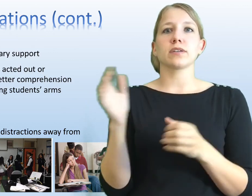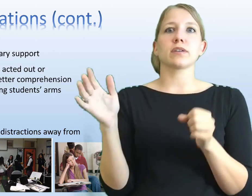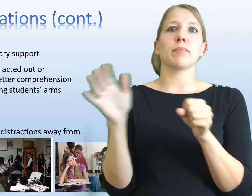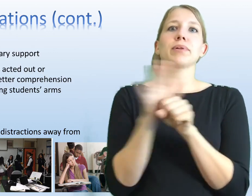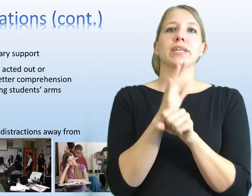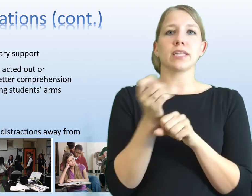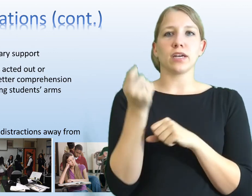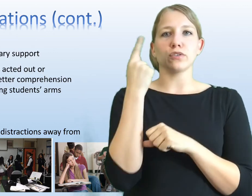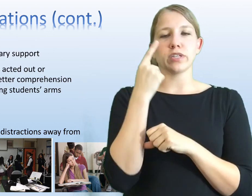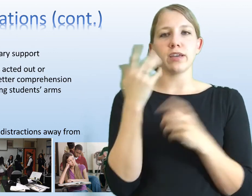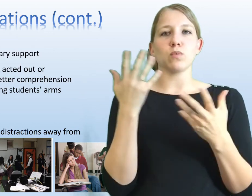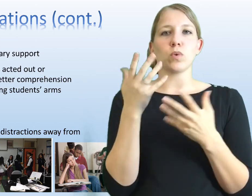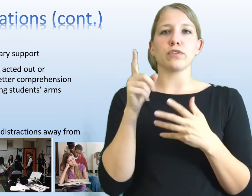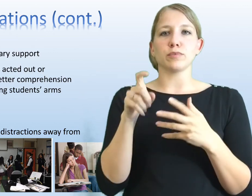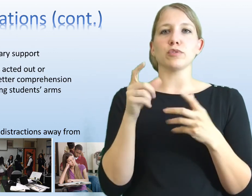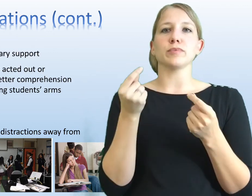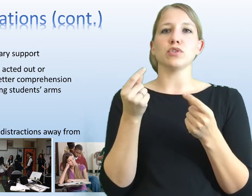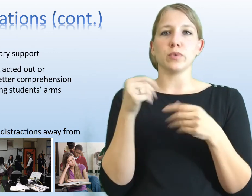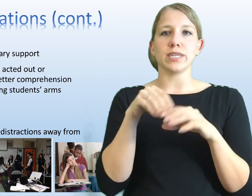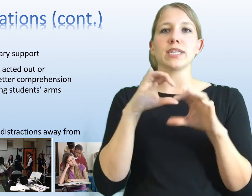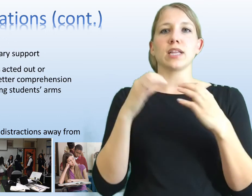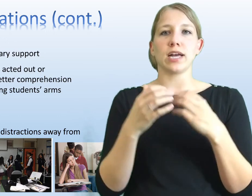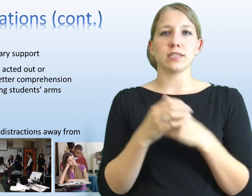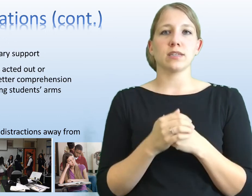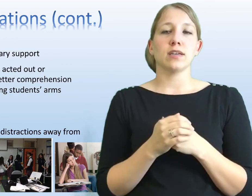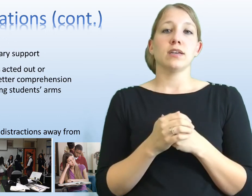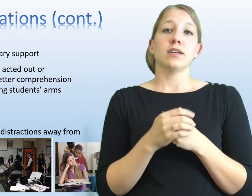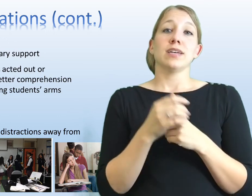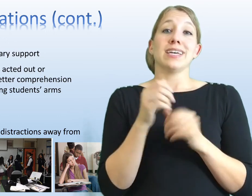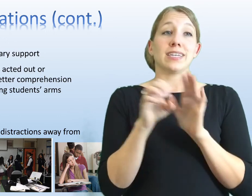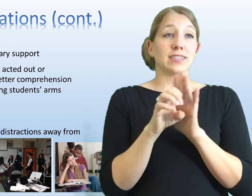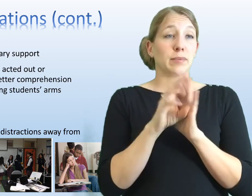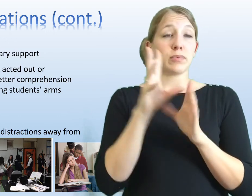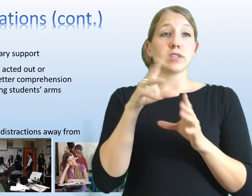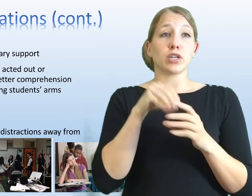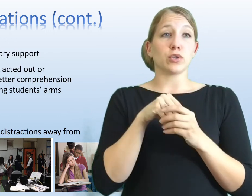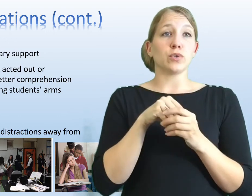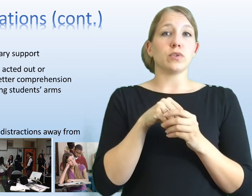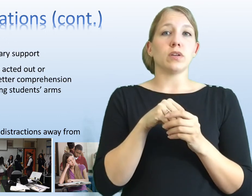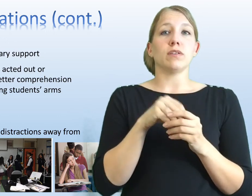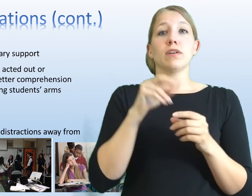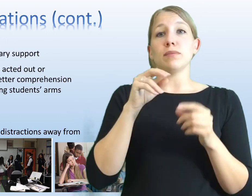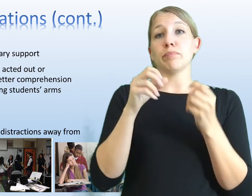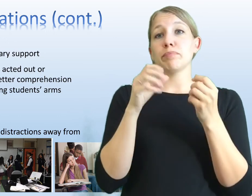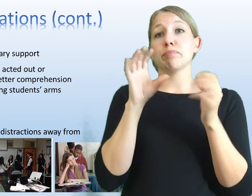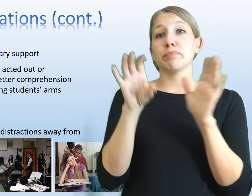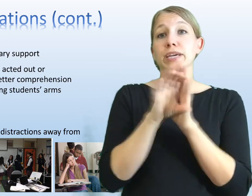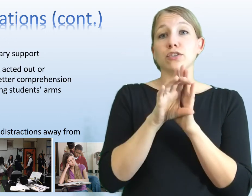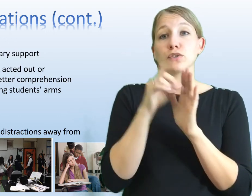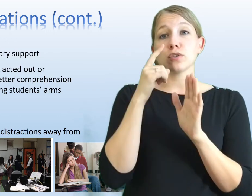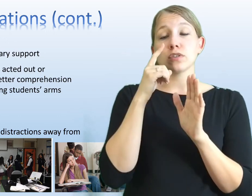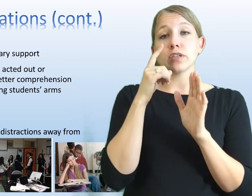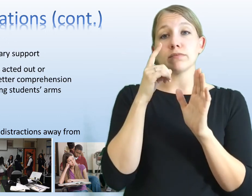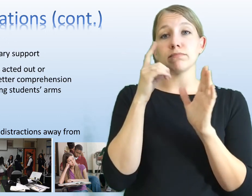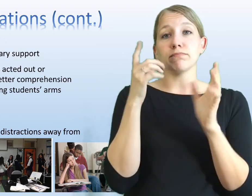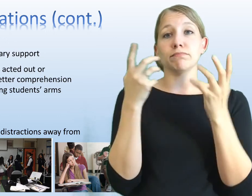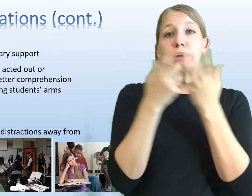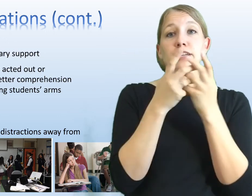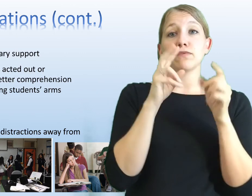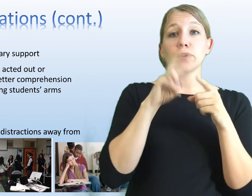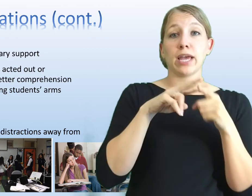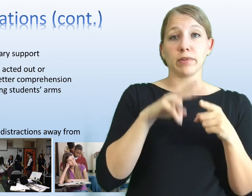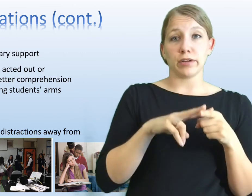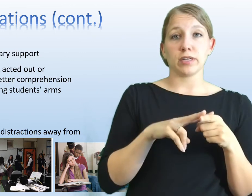student completely understand what they're supposed to be doing in class. Examples include pictures that